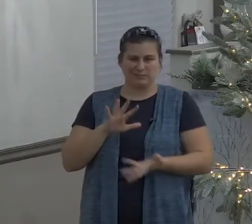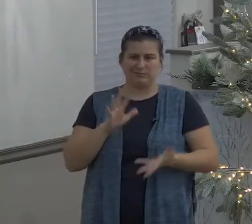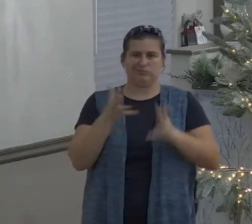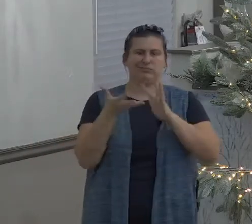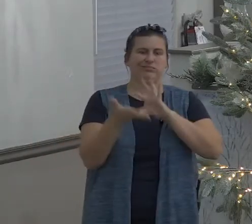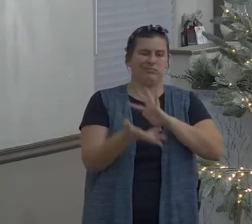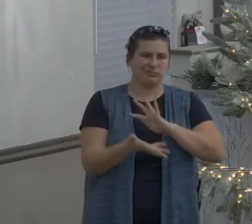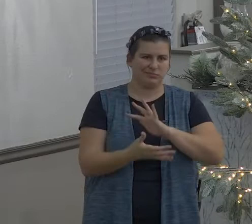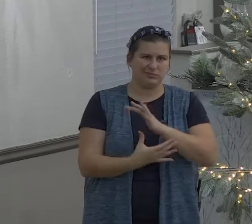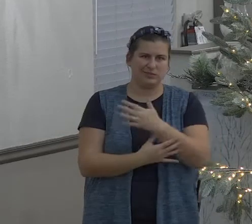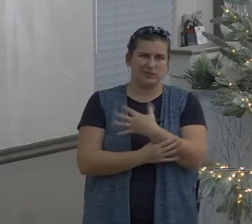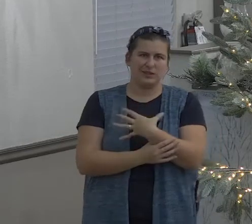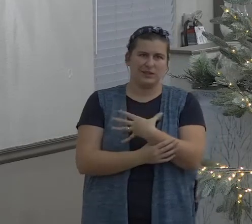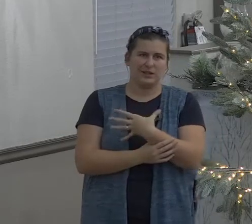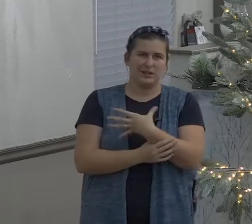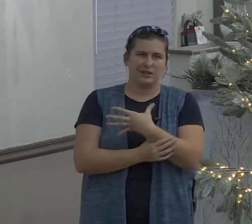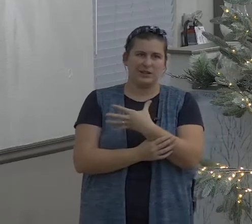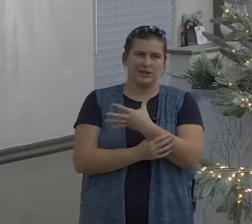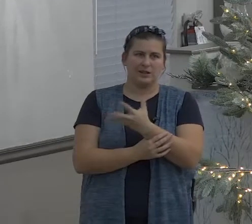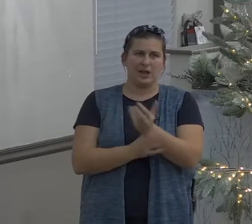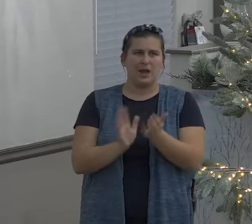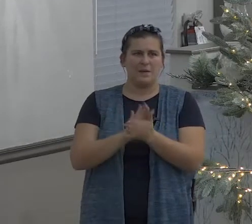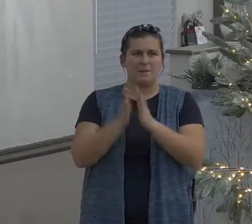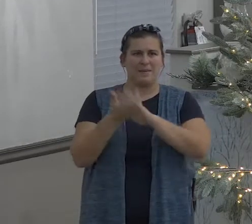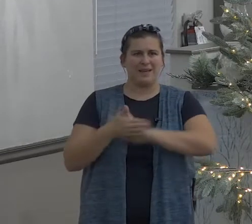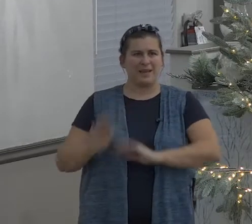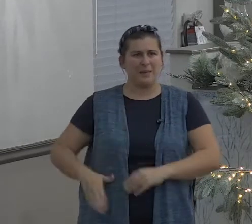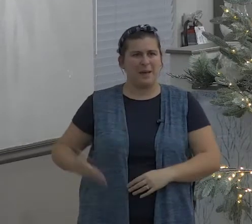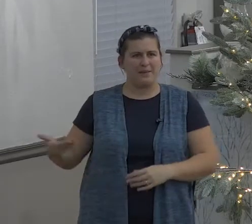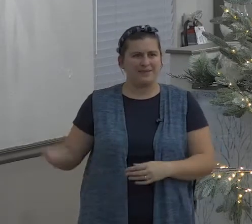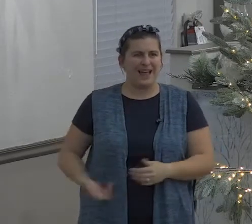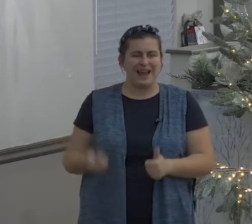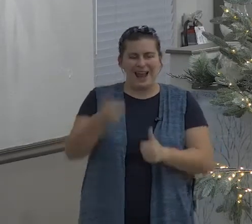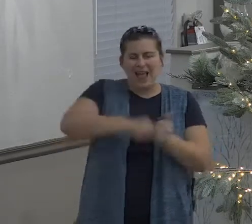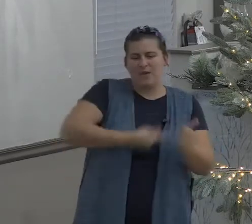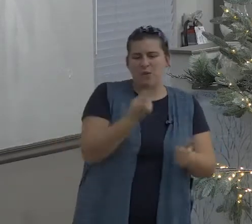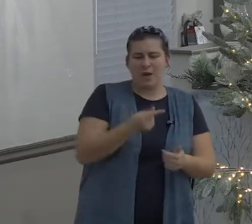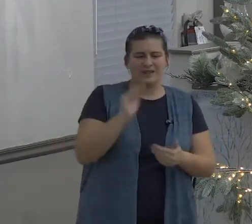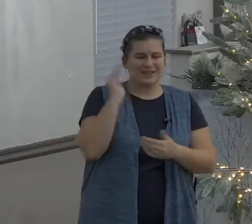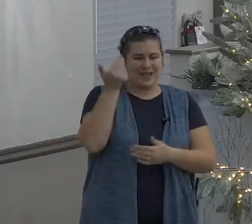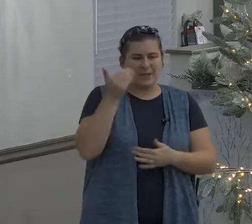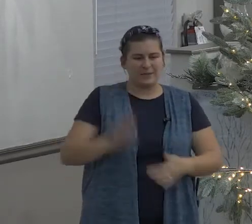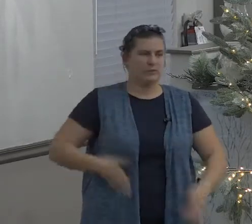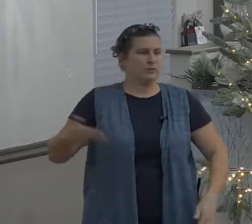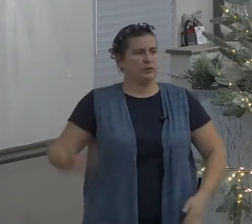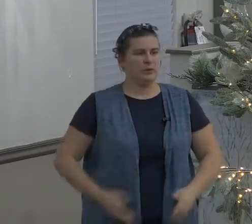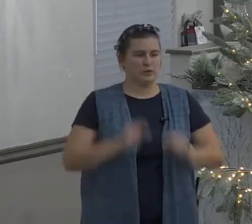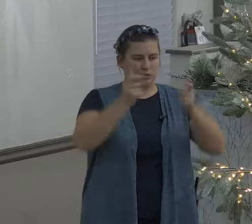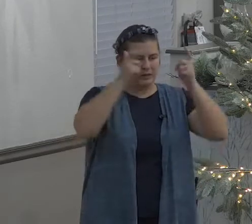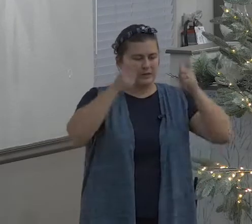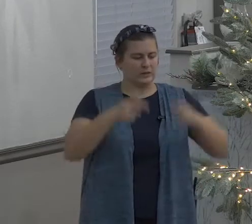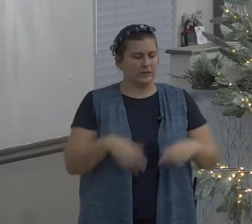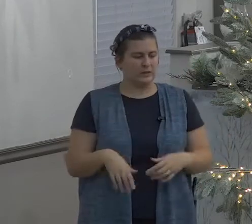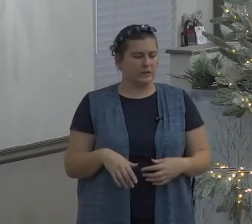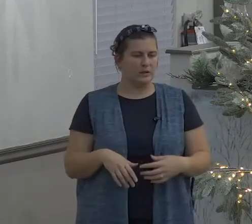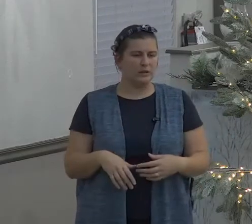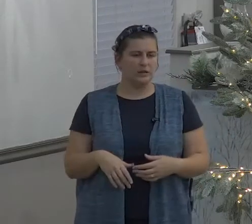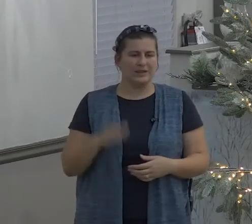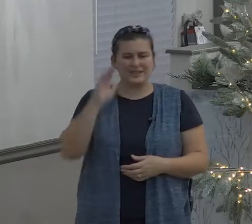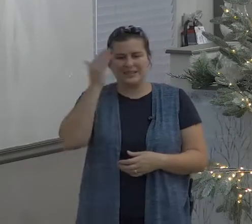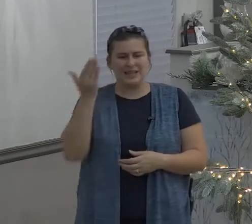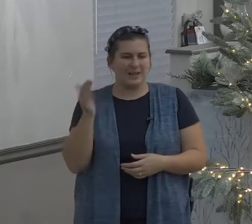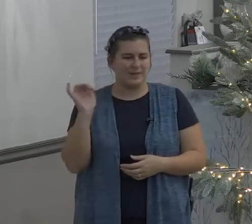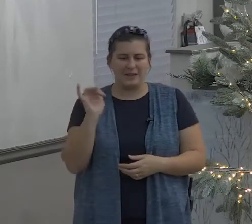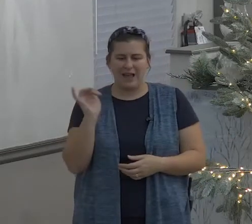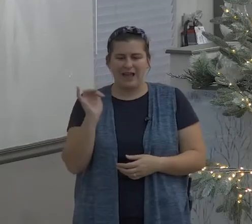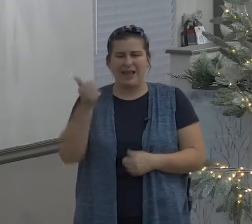all of us need restoration from time to time I mean it is so easy to get off the rails these